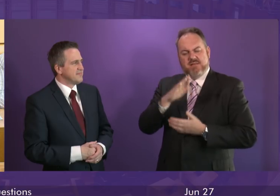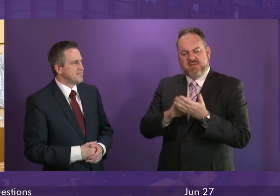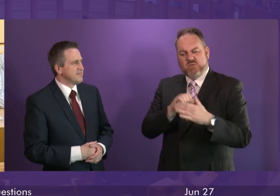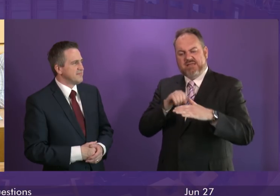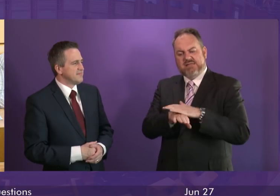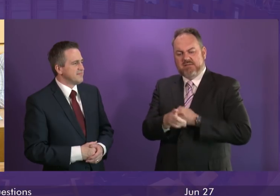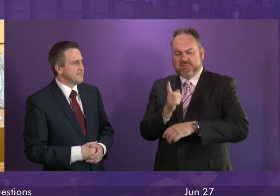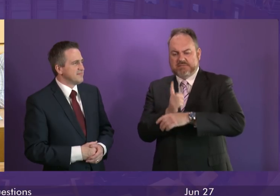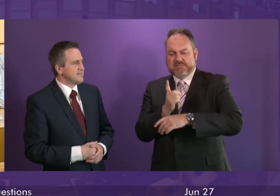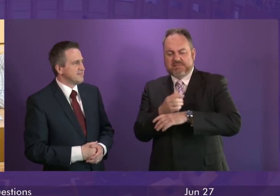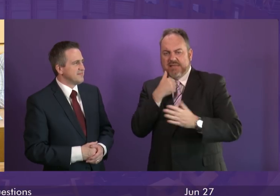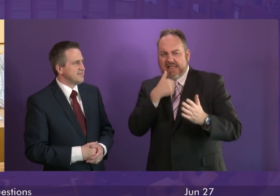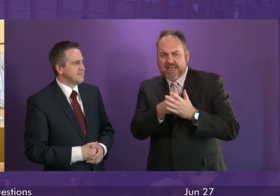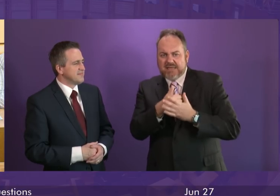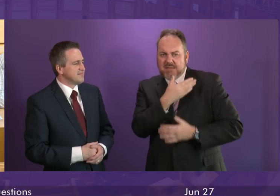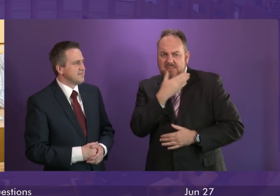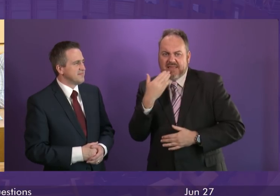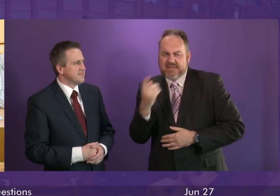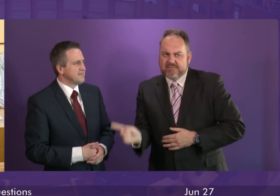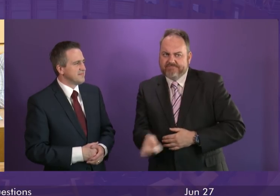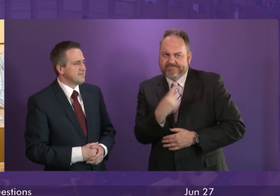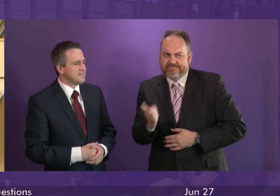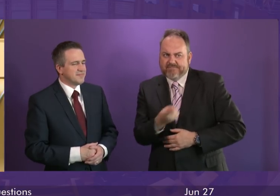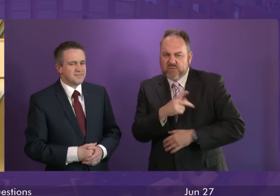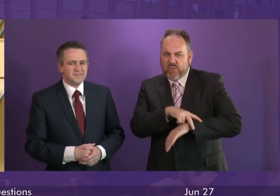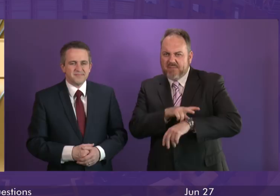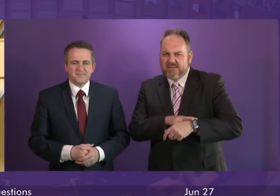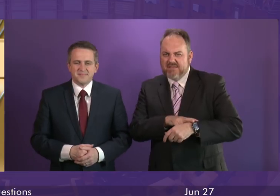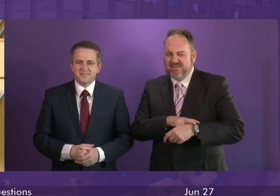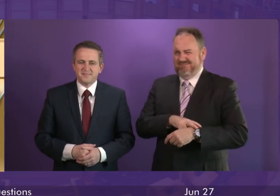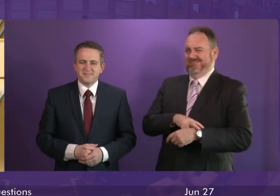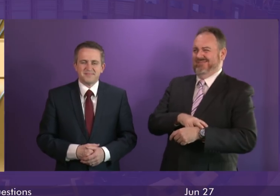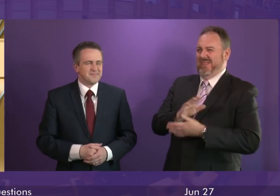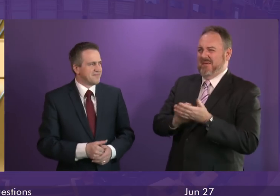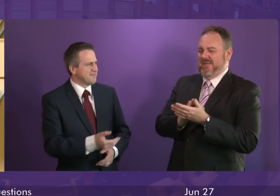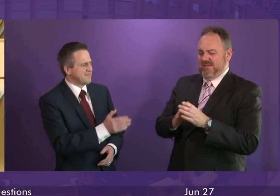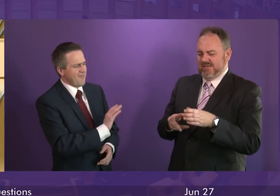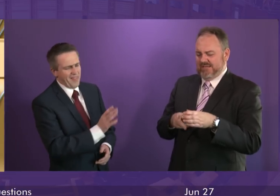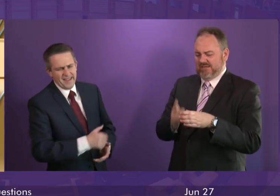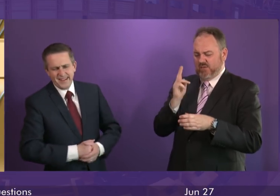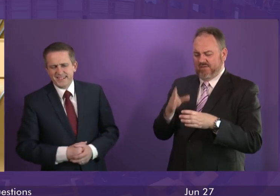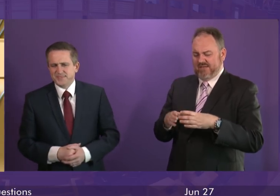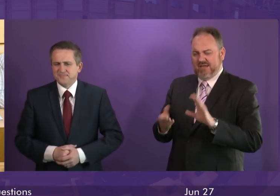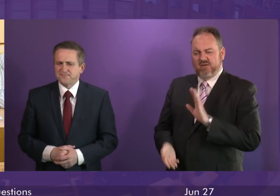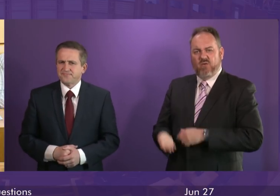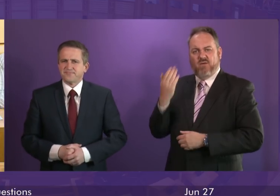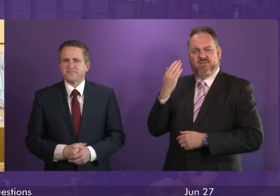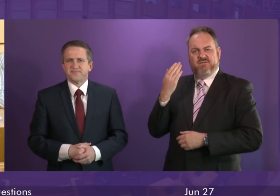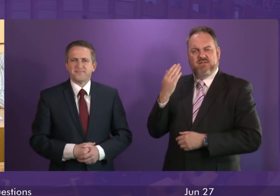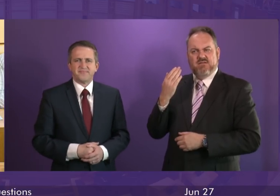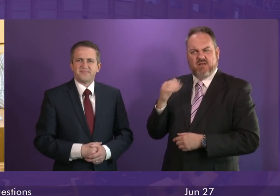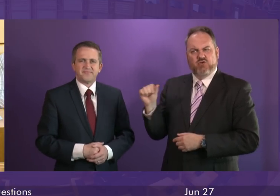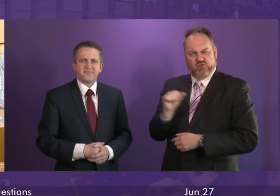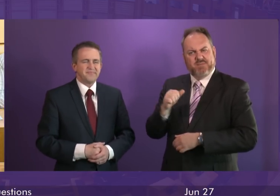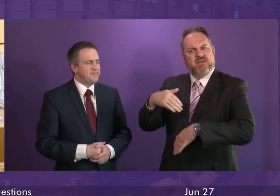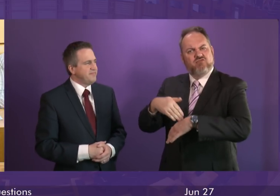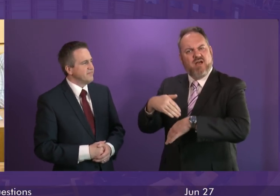letter asking if you wouldn't mind turning yourself in, please. Cutting off your tag is not an automatic crime. And there is no extra